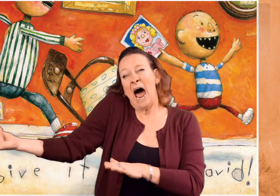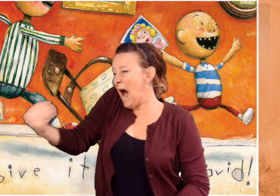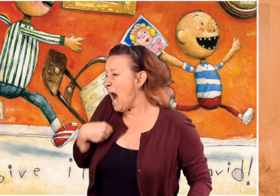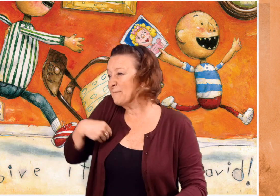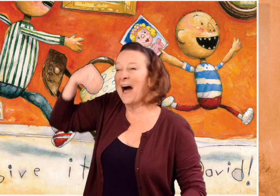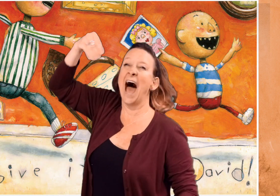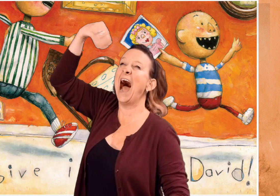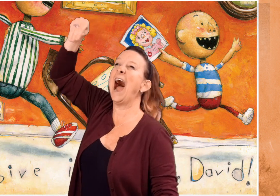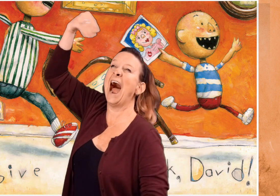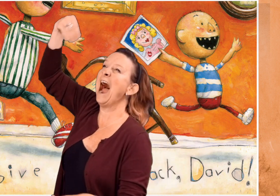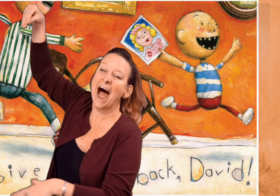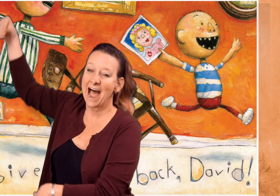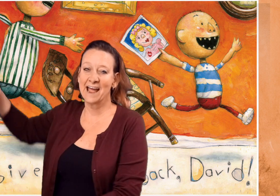him. Give it back, David!